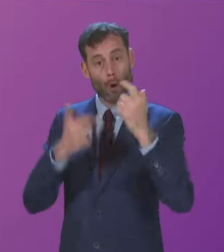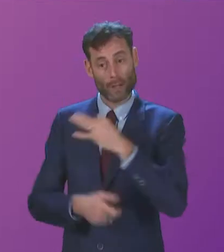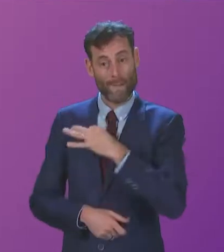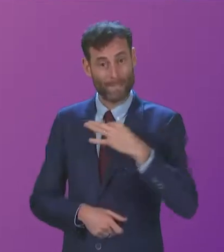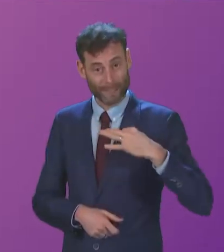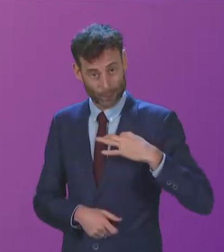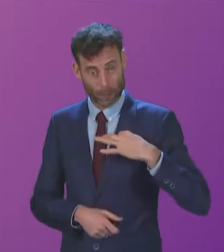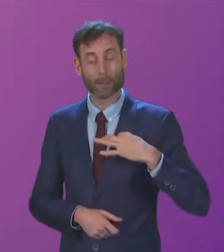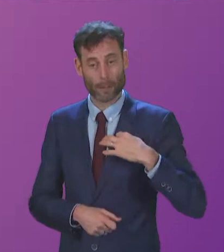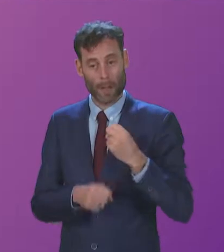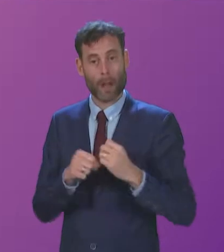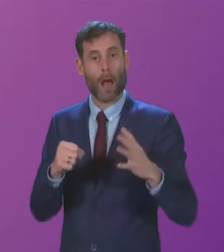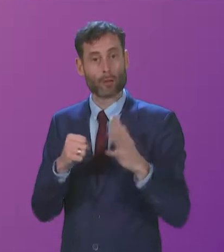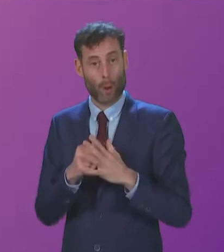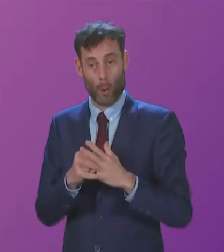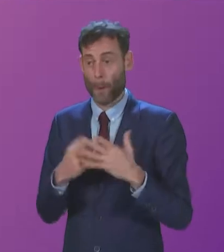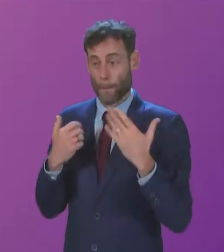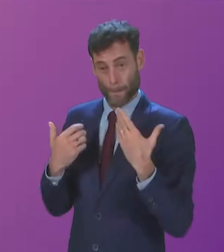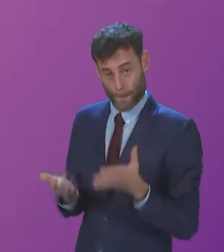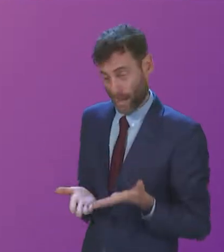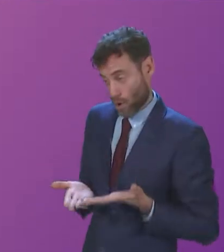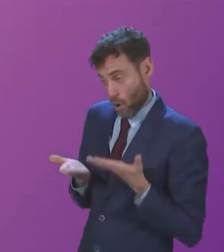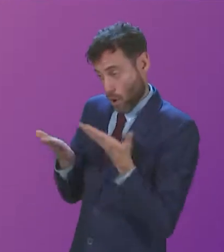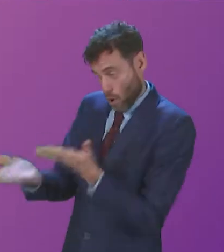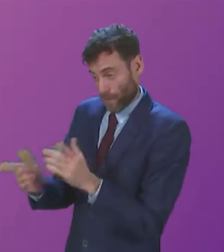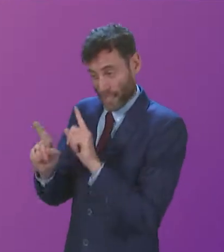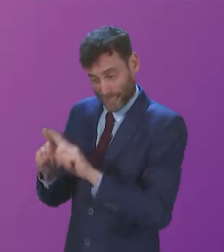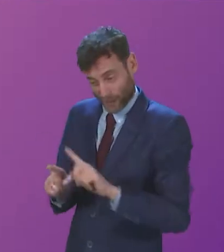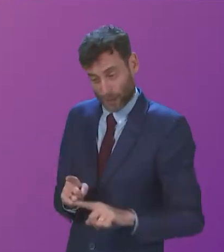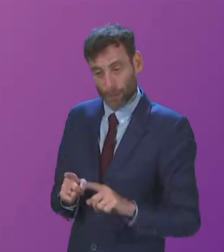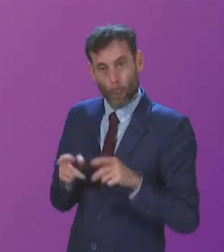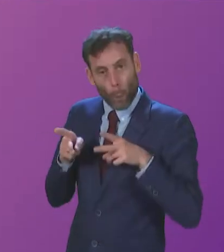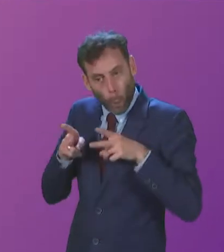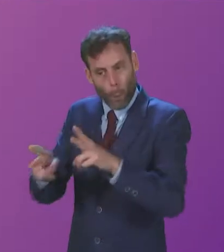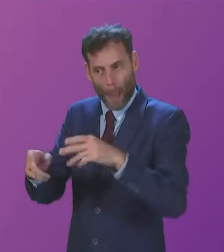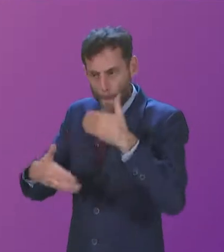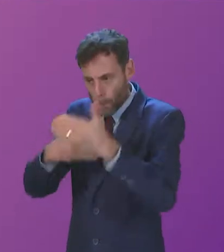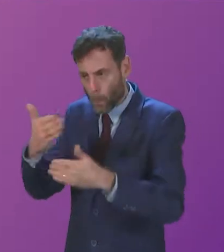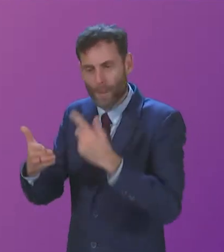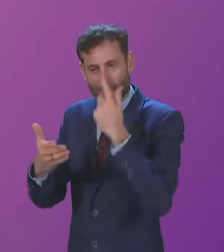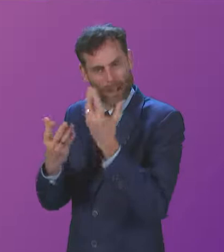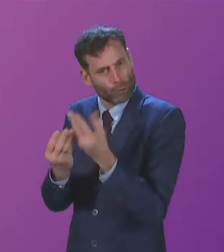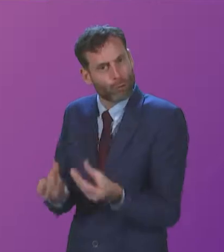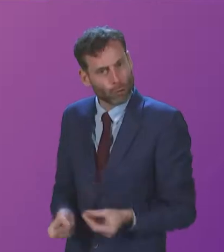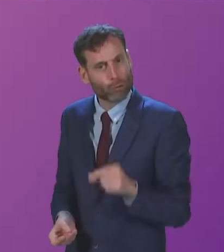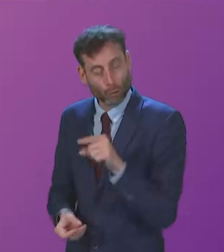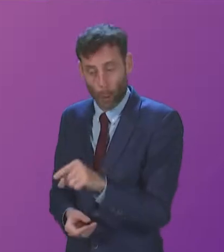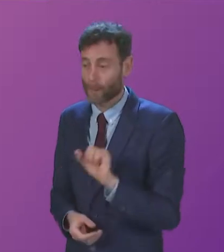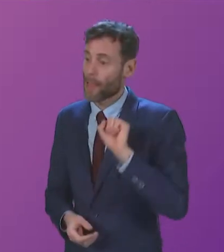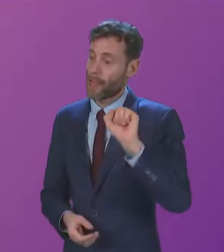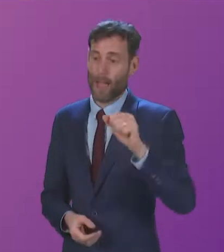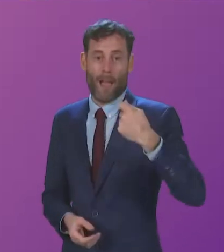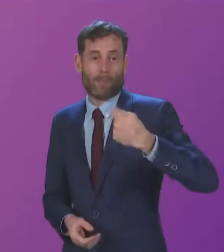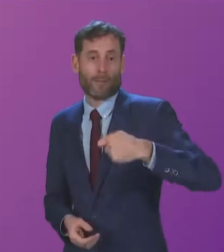Glasgow offered the Cabinet Secretary realistic solutions to workforce planning. Their president, Professor Jackie Taylor, said,